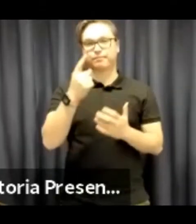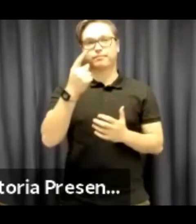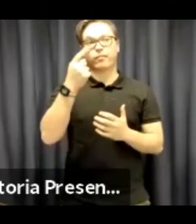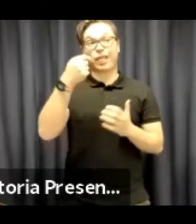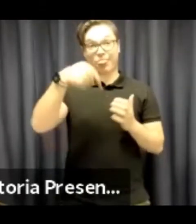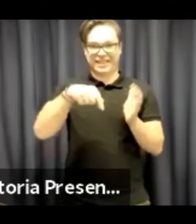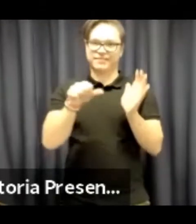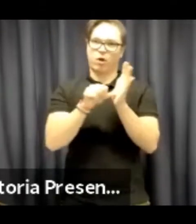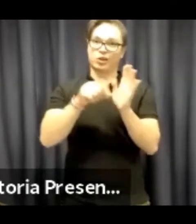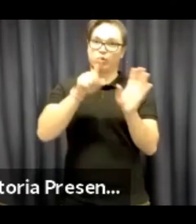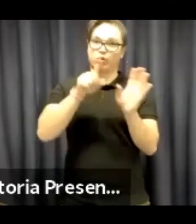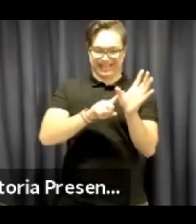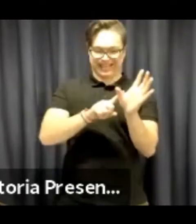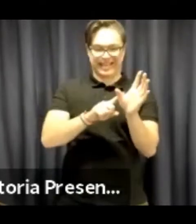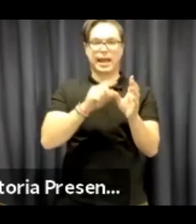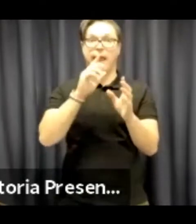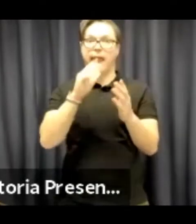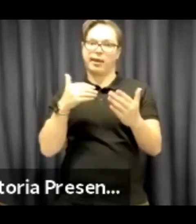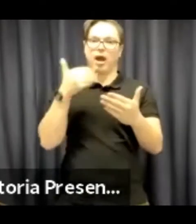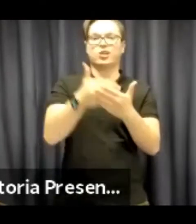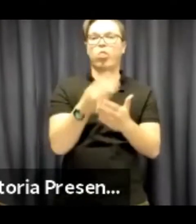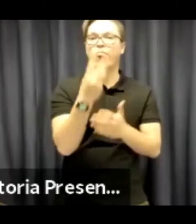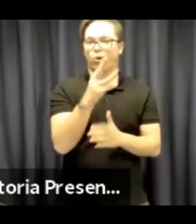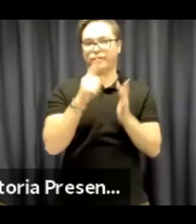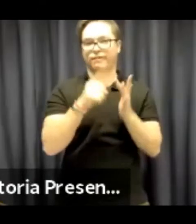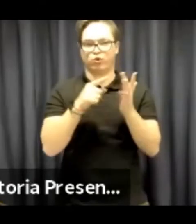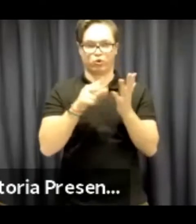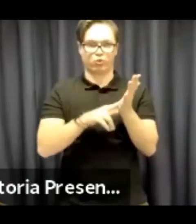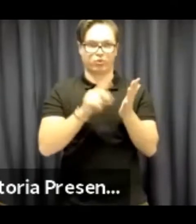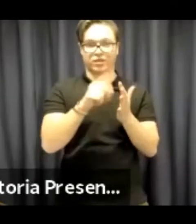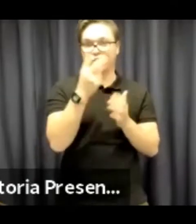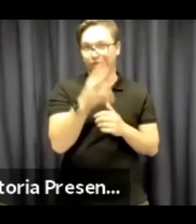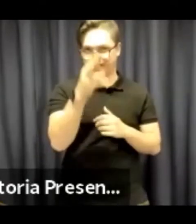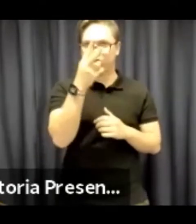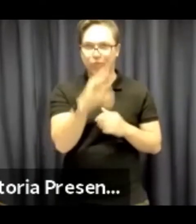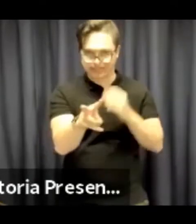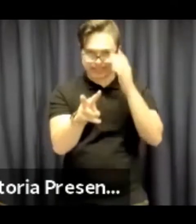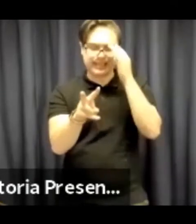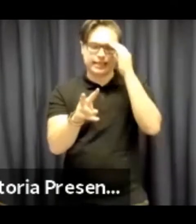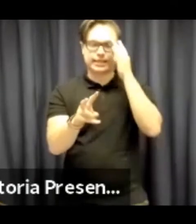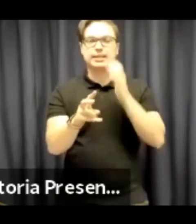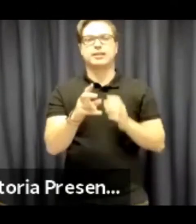Okay, so this financial year up until the 30th of June 2020.